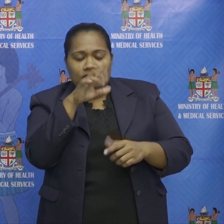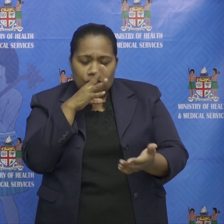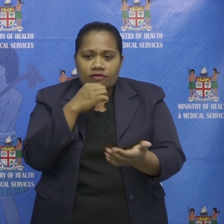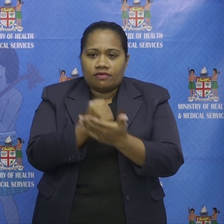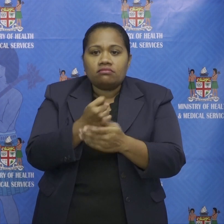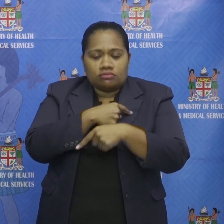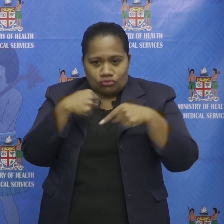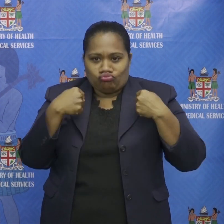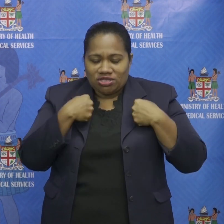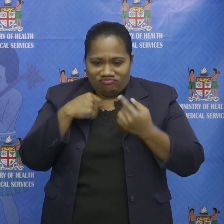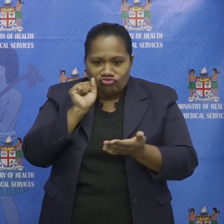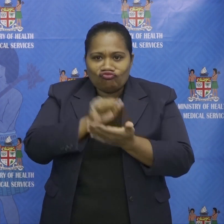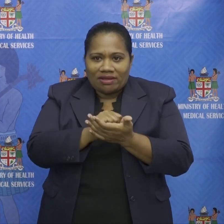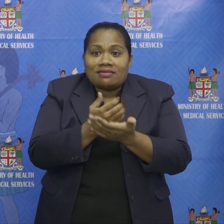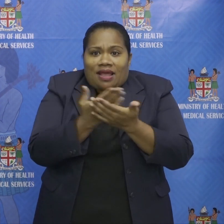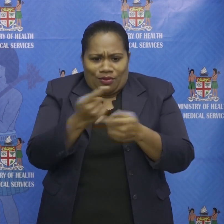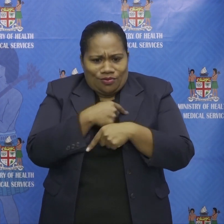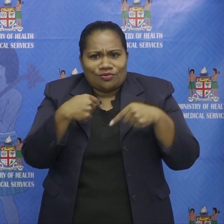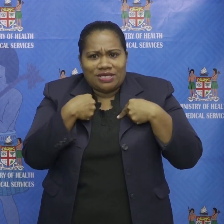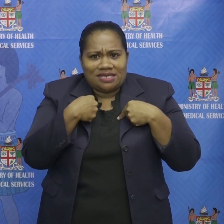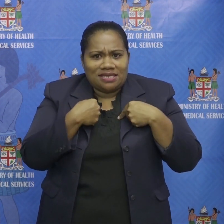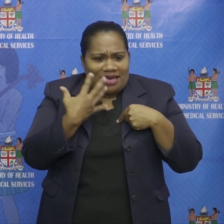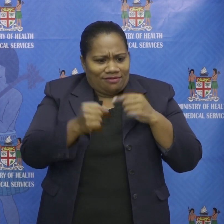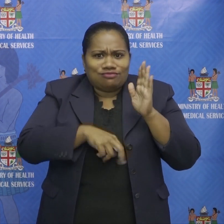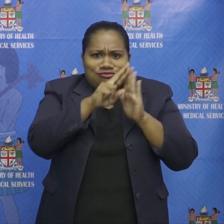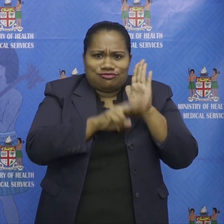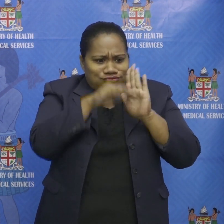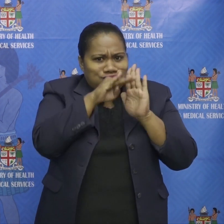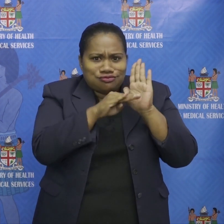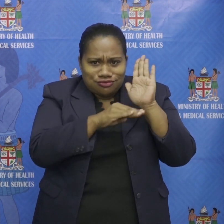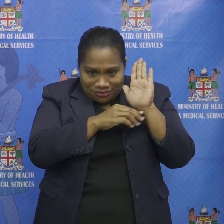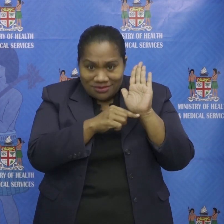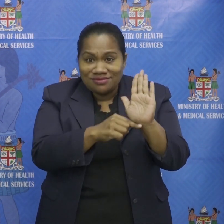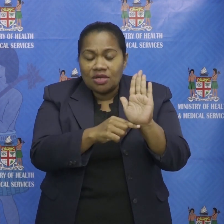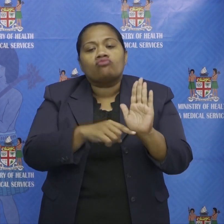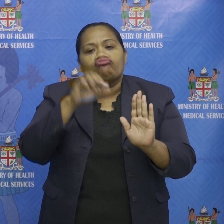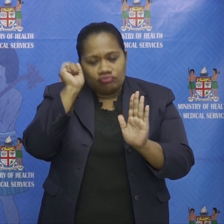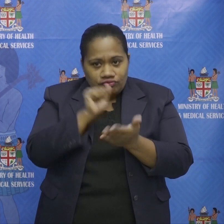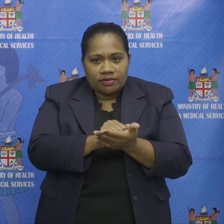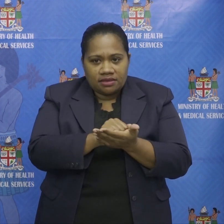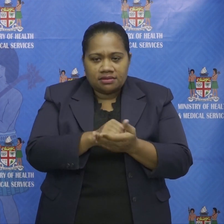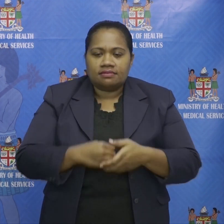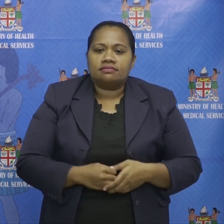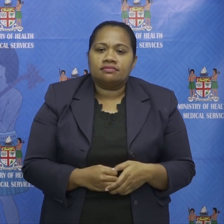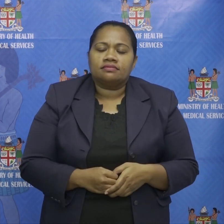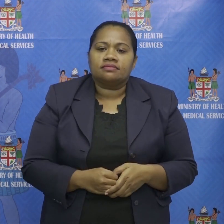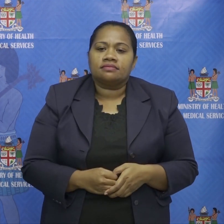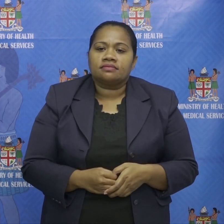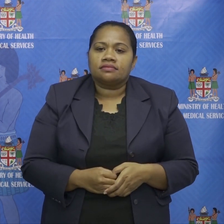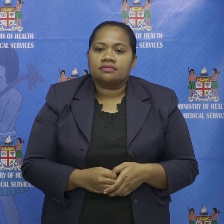efforts the genetic sequencing revealed that all of the sample sequence so far